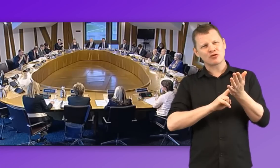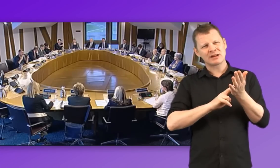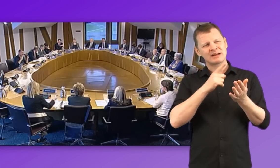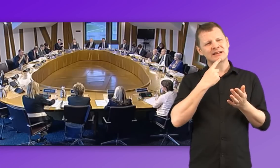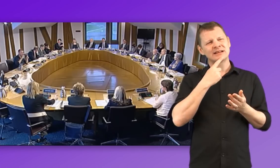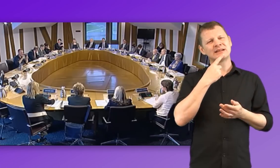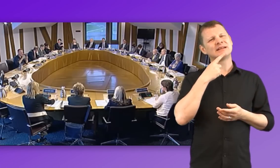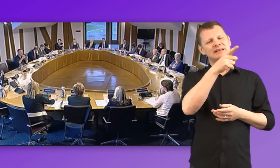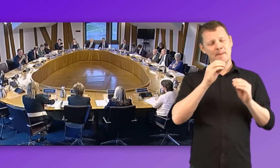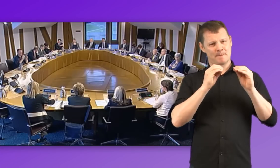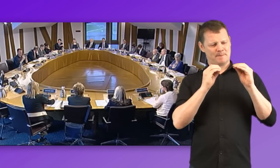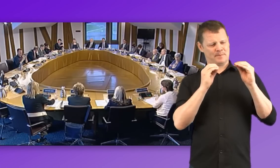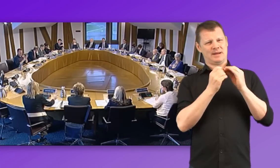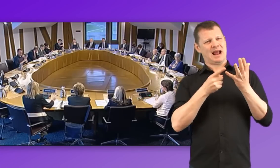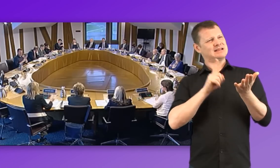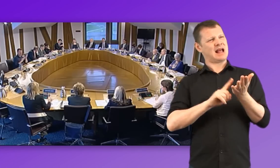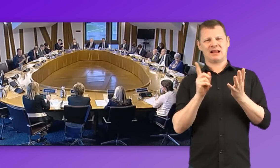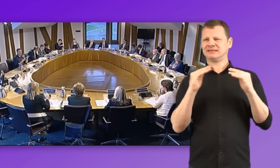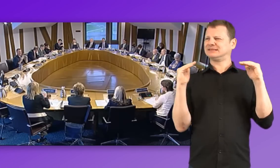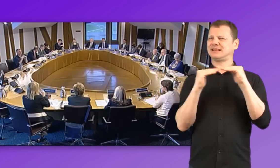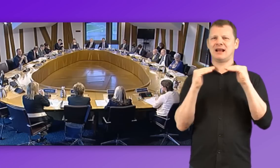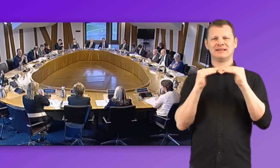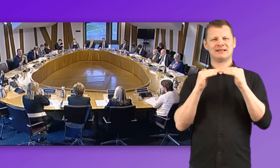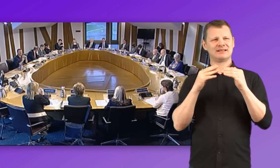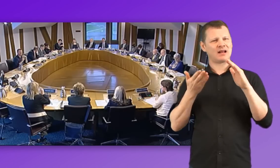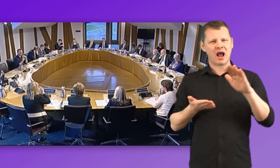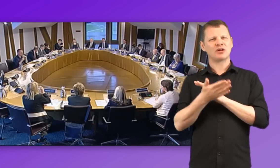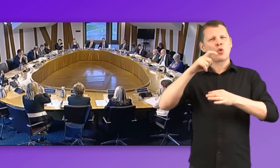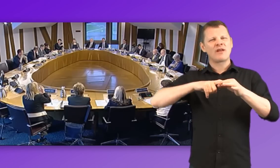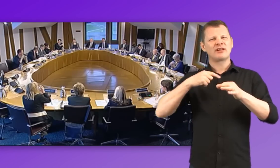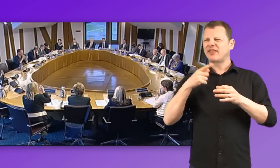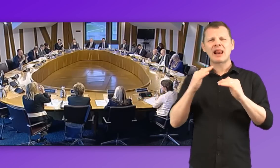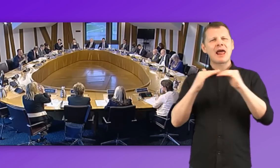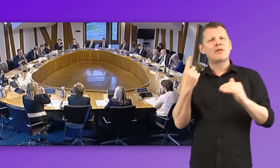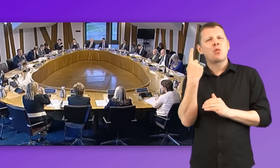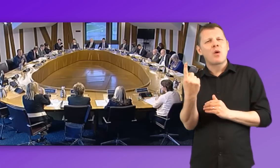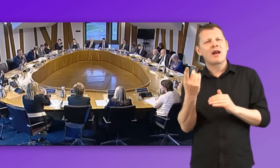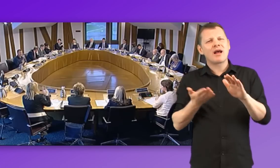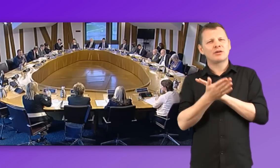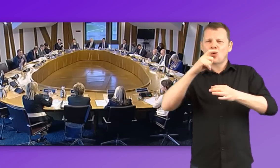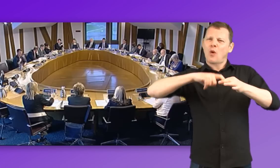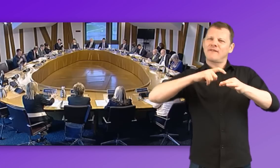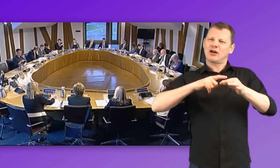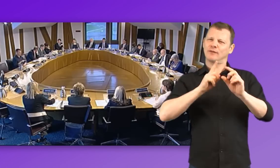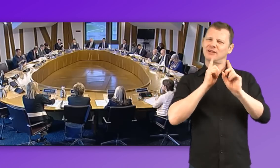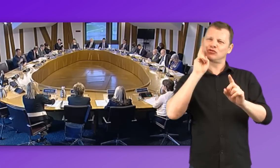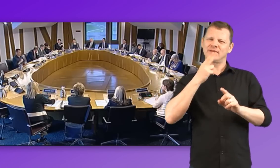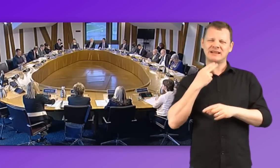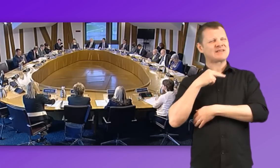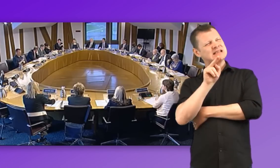BSL. Currently the standard is for BSL Level 1 and I was struck by a comment Dr Cameron said